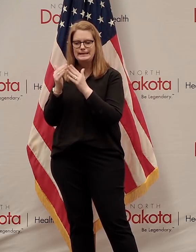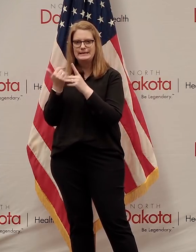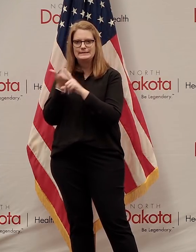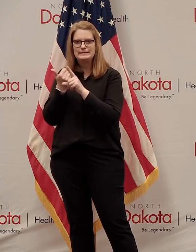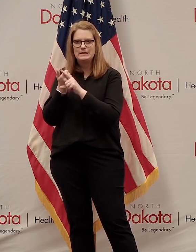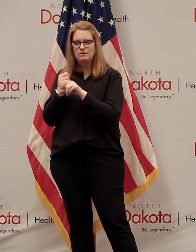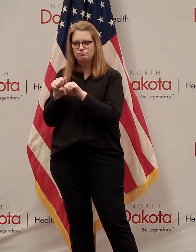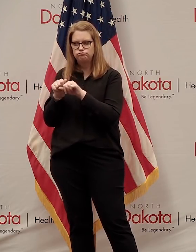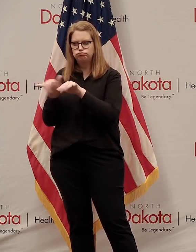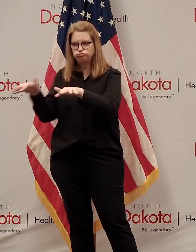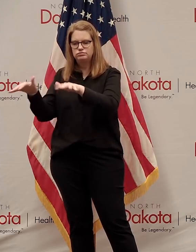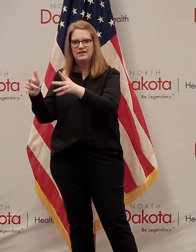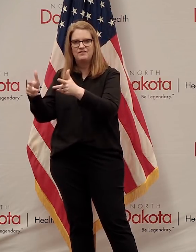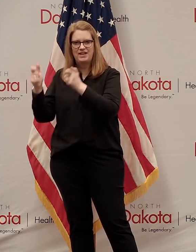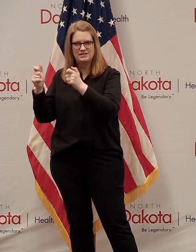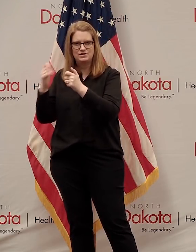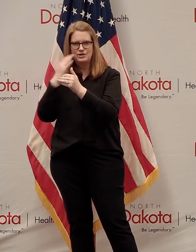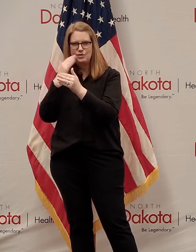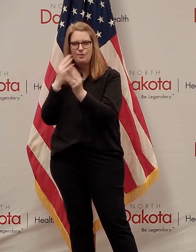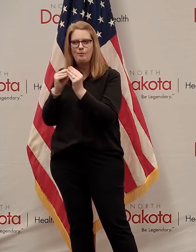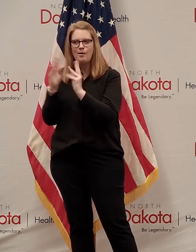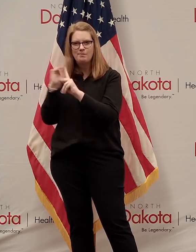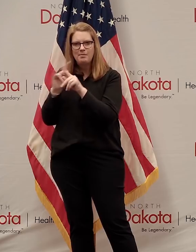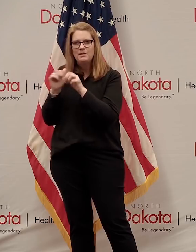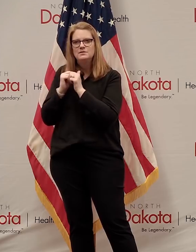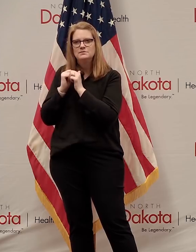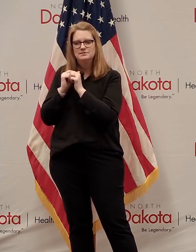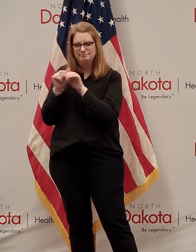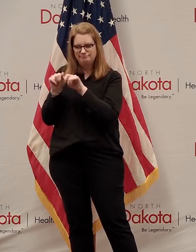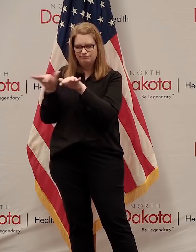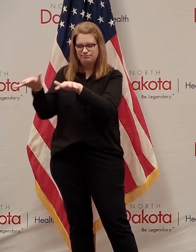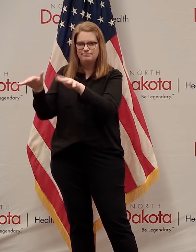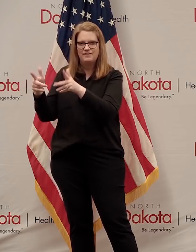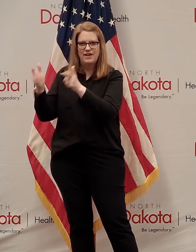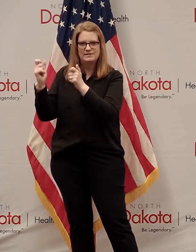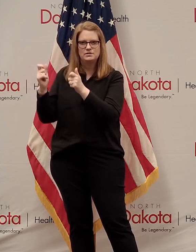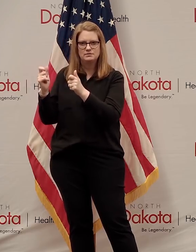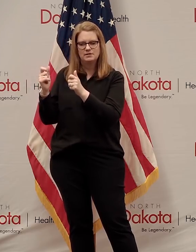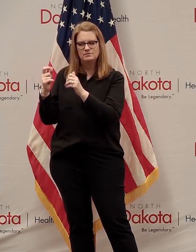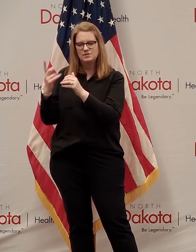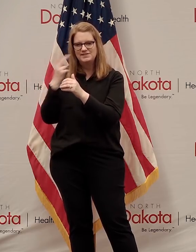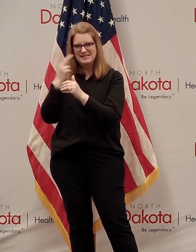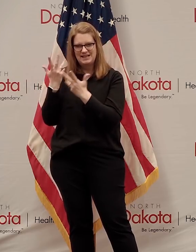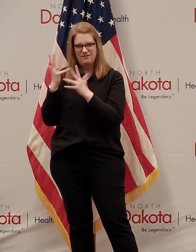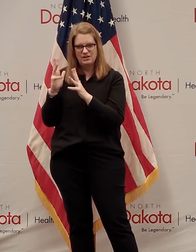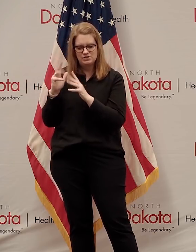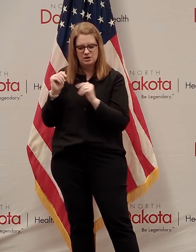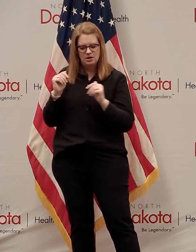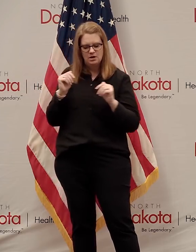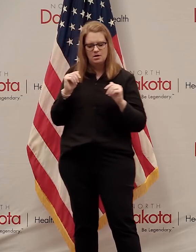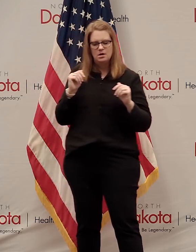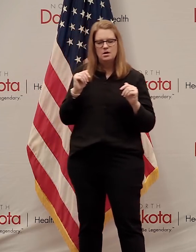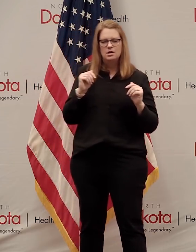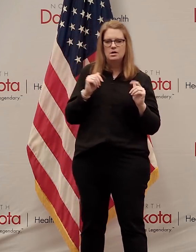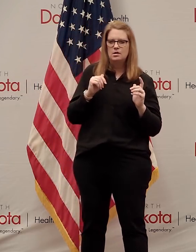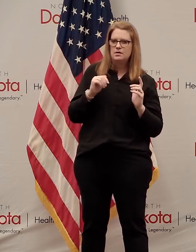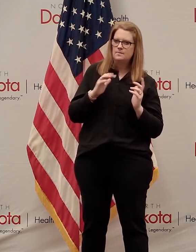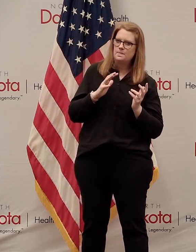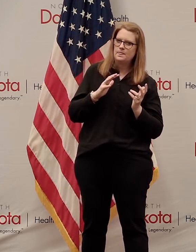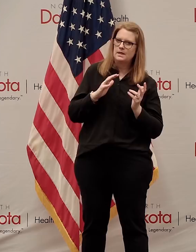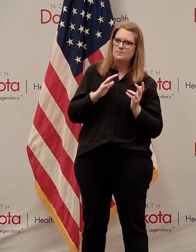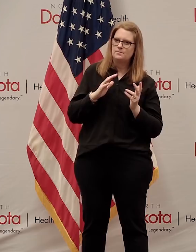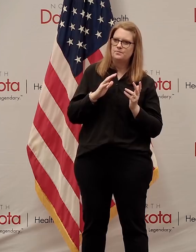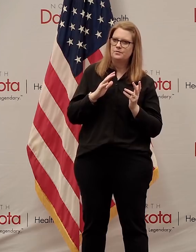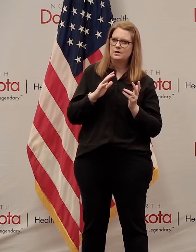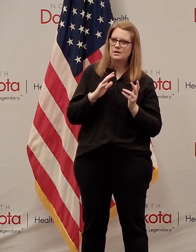rural areas. I think that's, you know, showing up. But we also, we also know that the